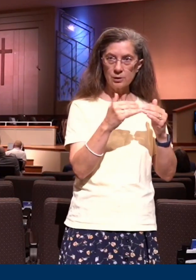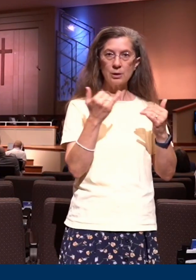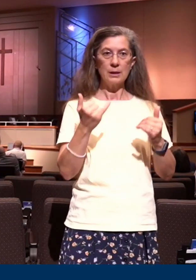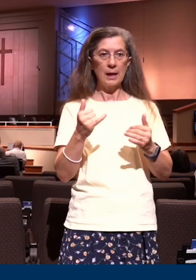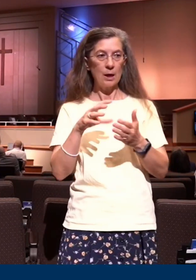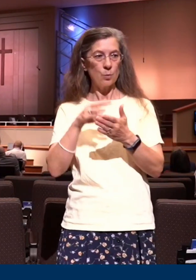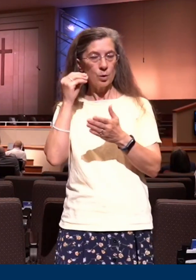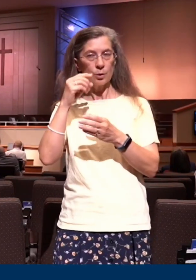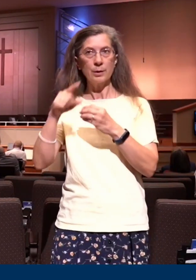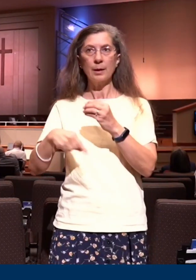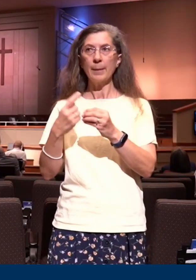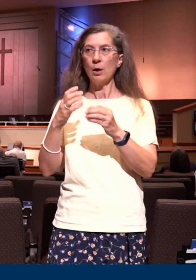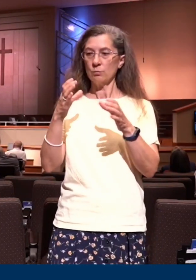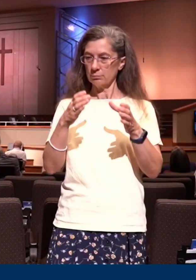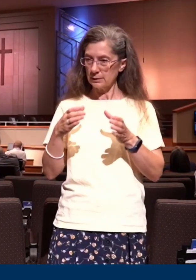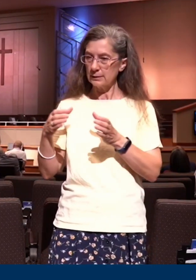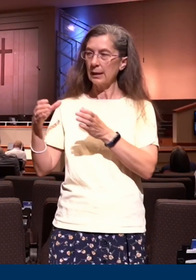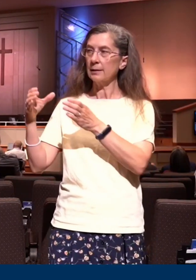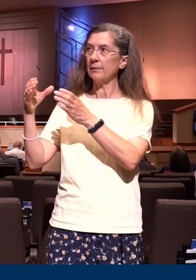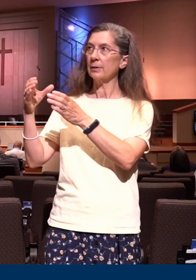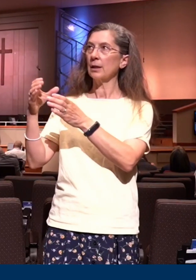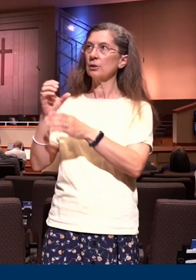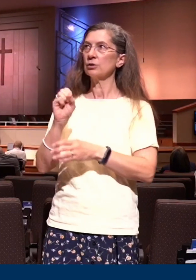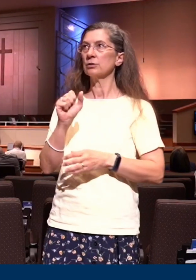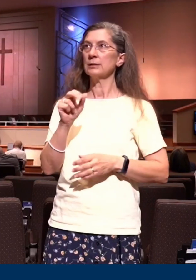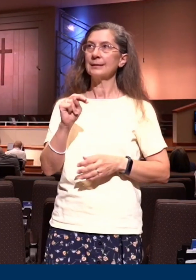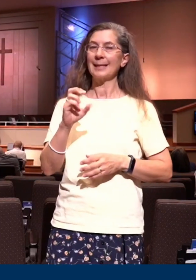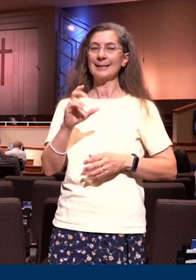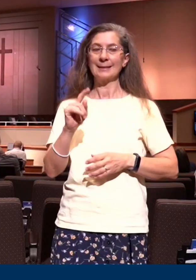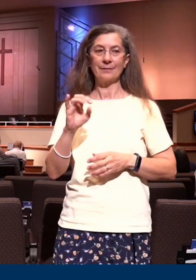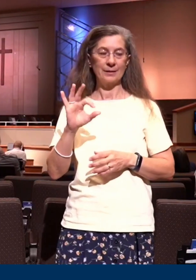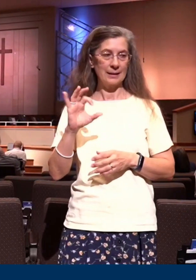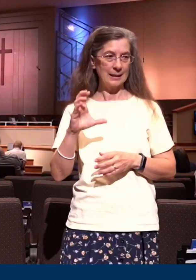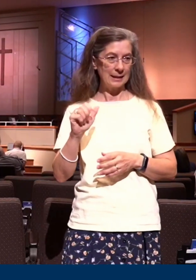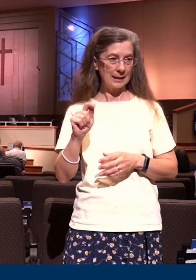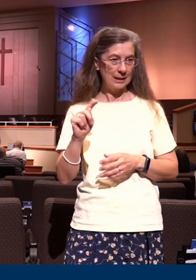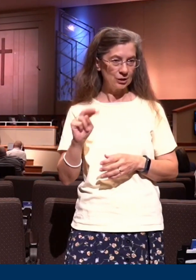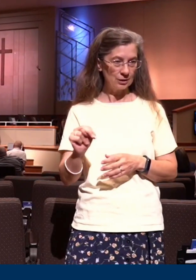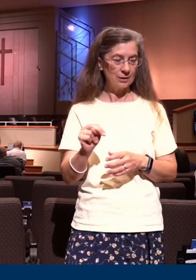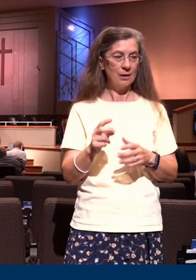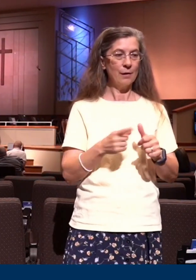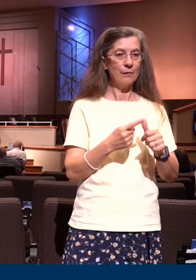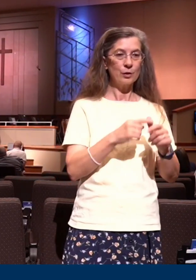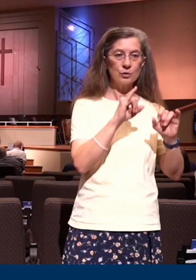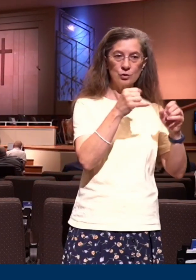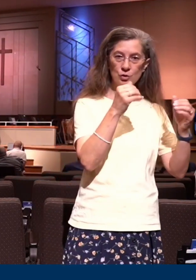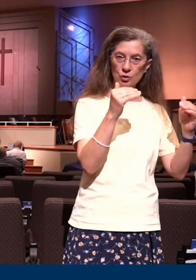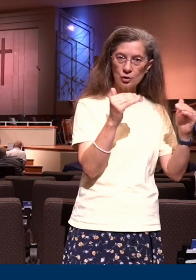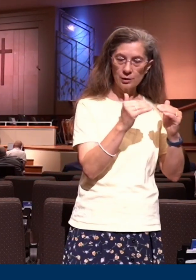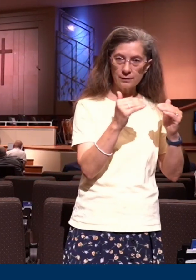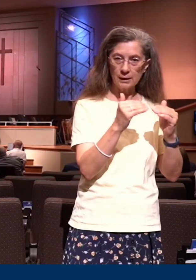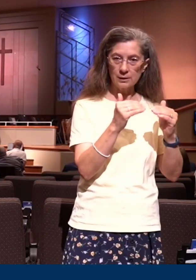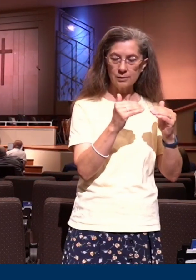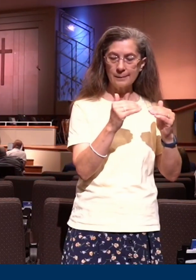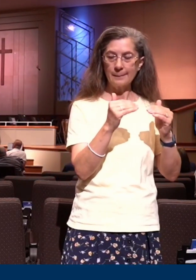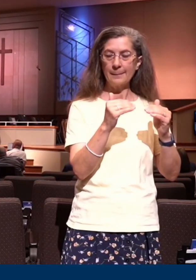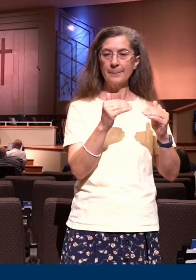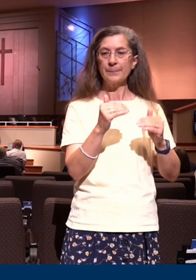to sanctification. It began with our justification, but this planting continues